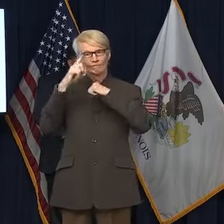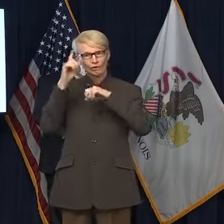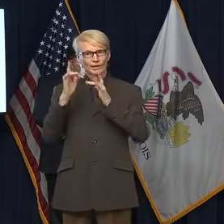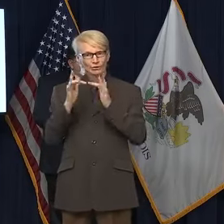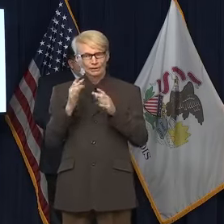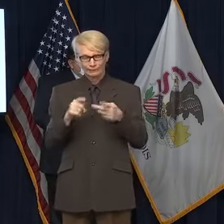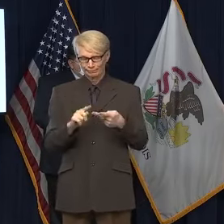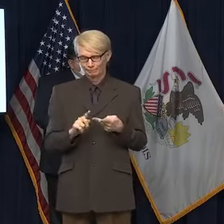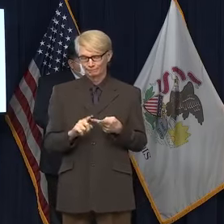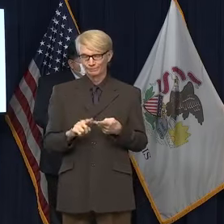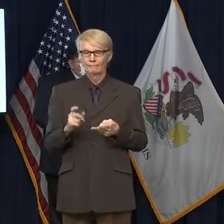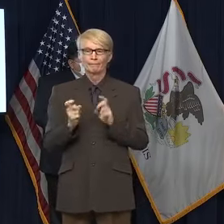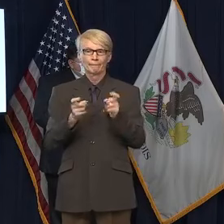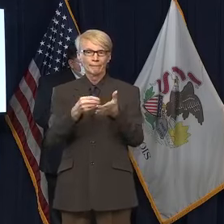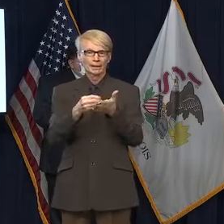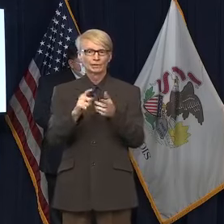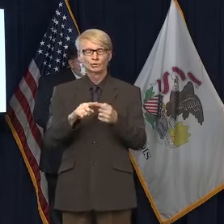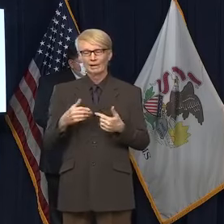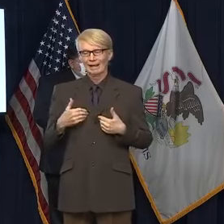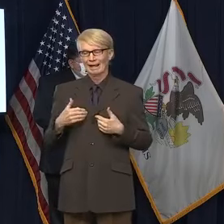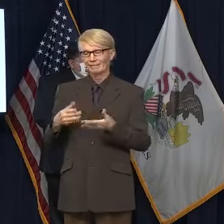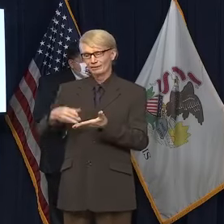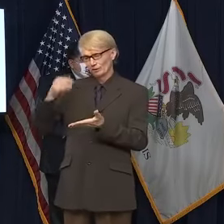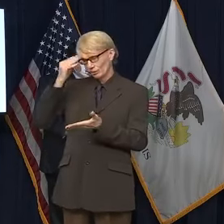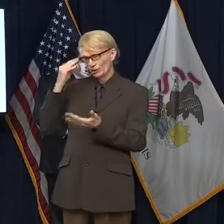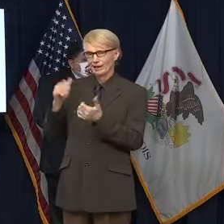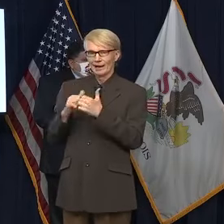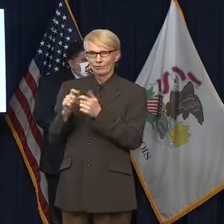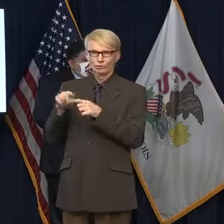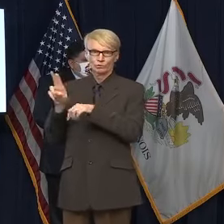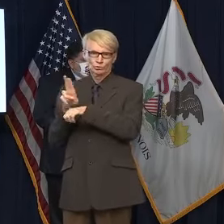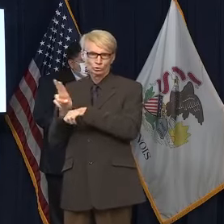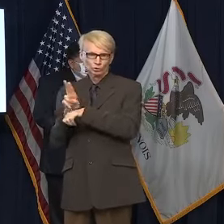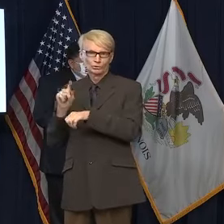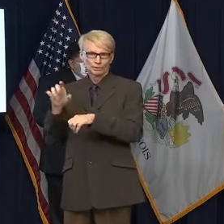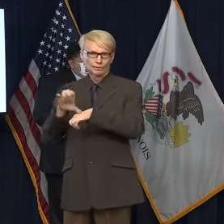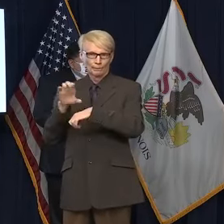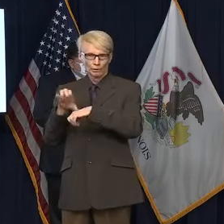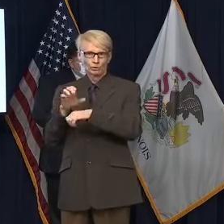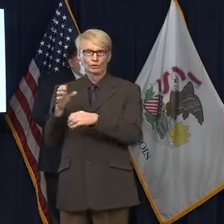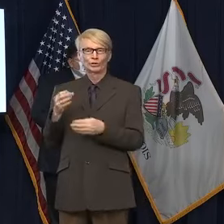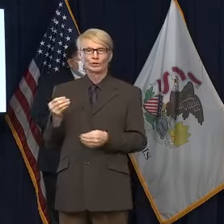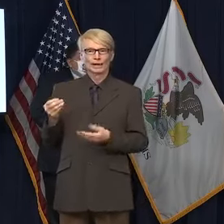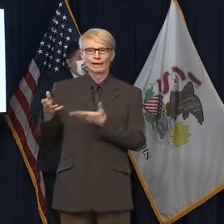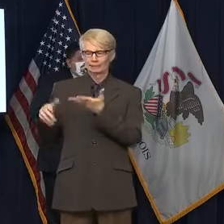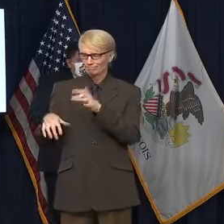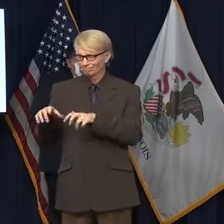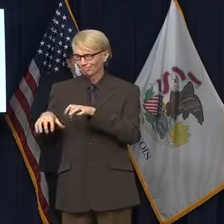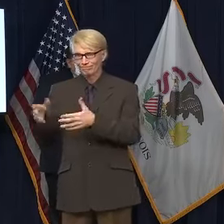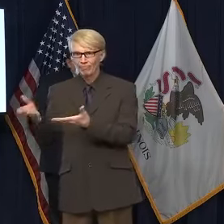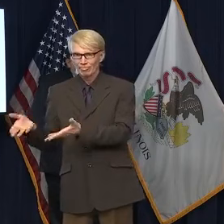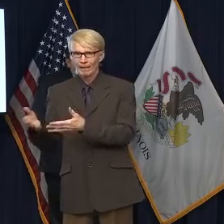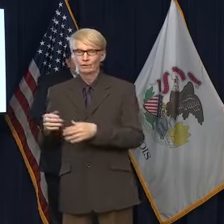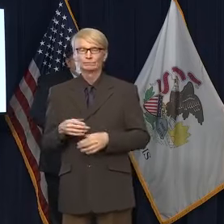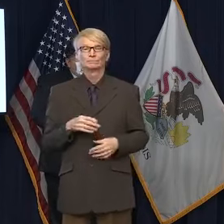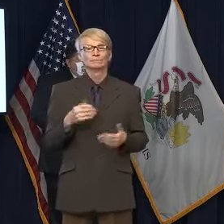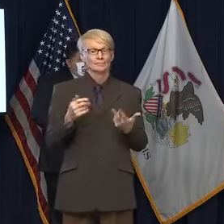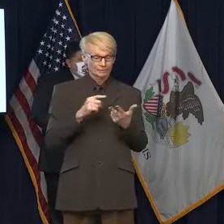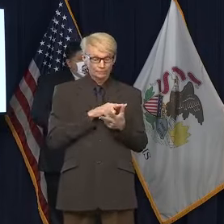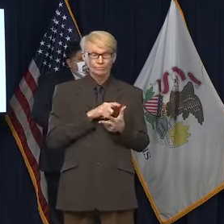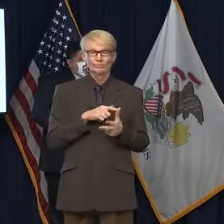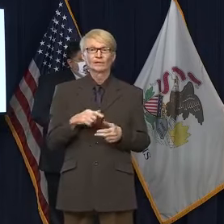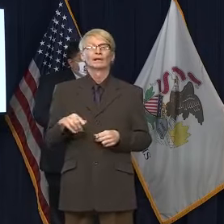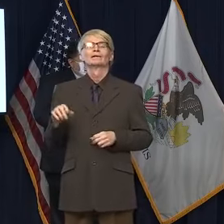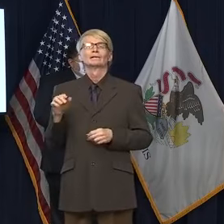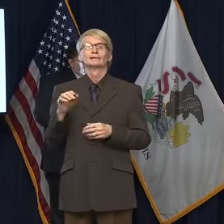grants to help communities with digital literacy training through our digital navigator program. And now, with the launch of the Connect Illinois